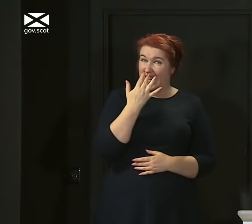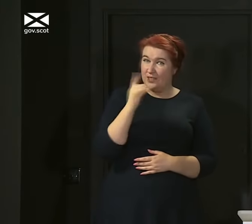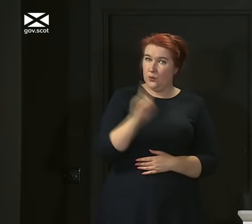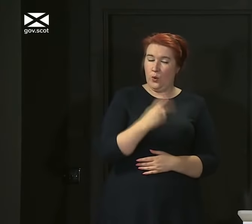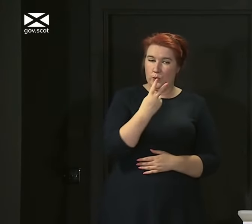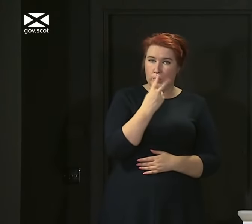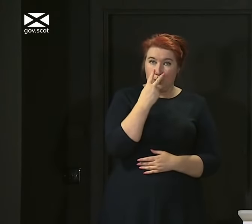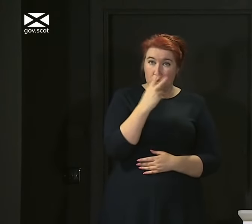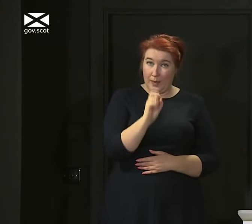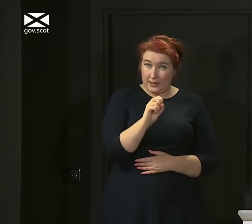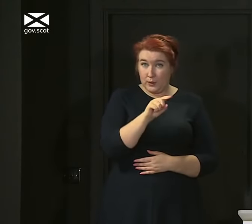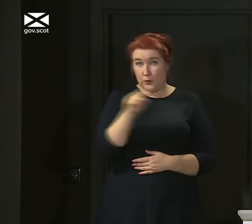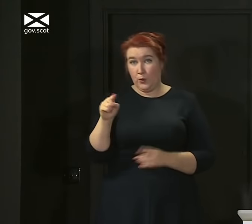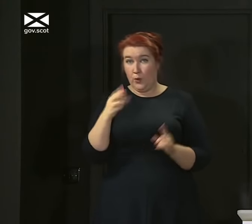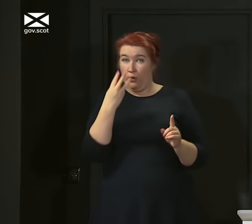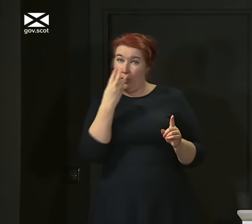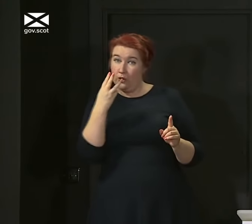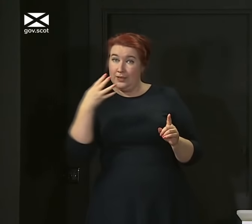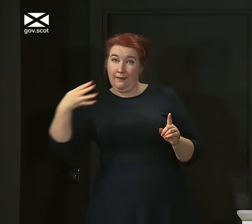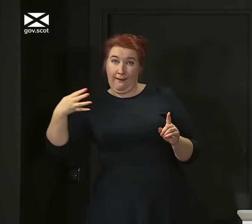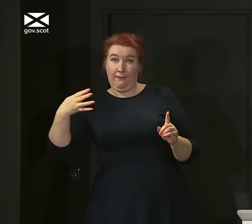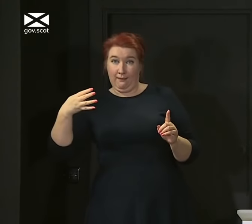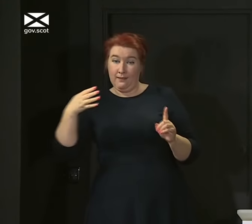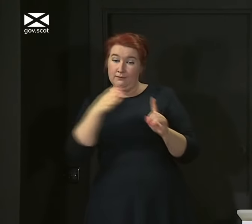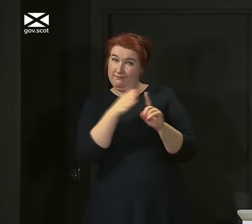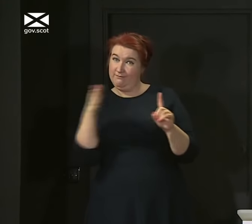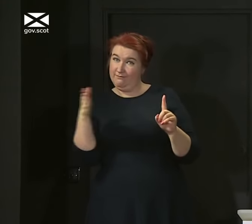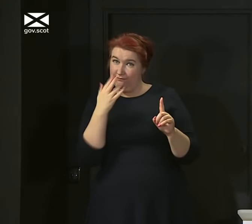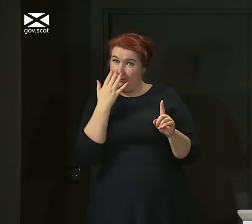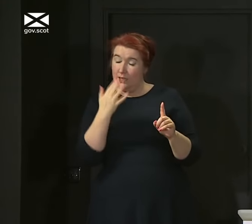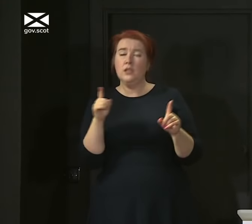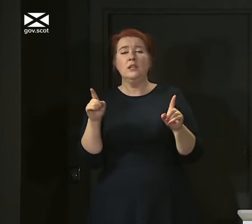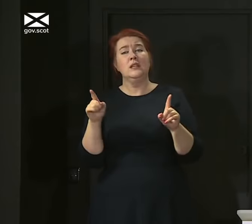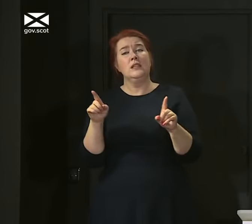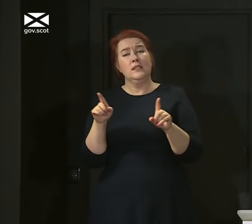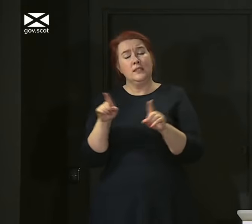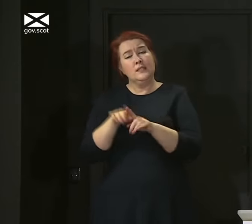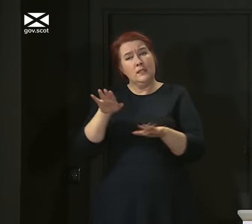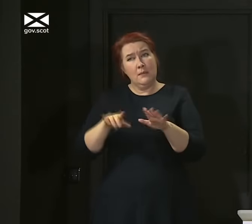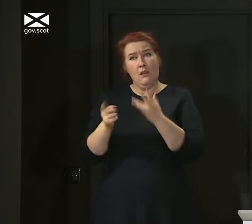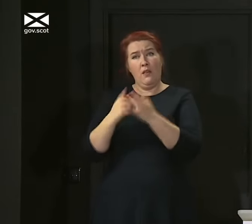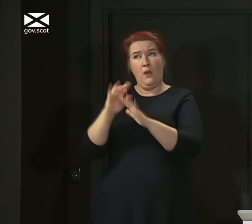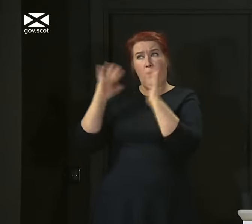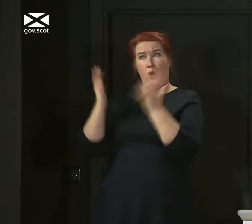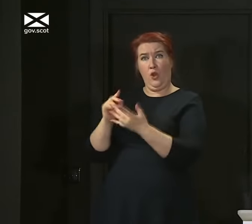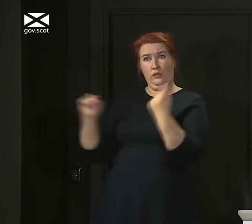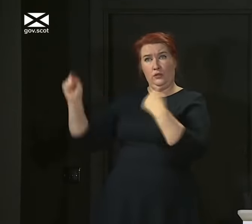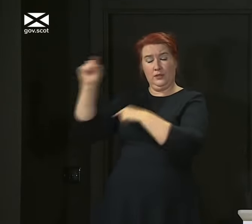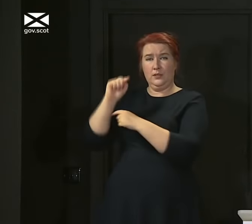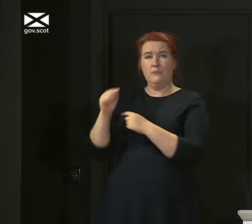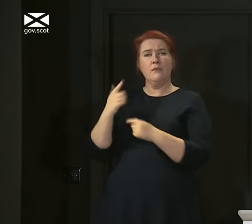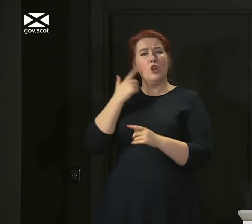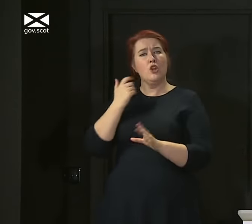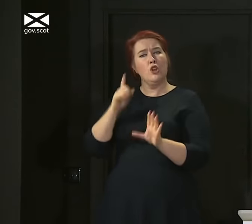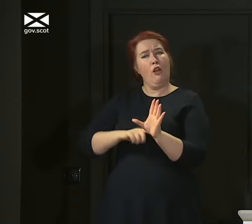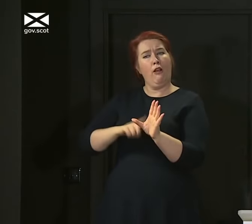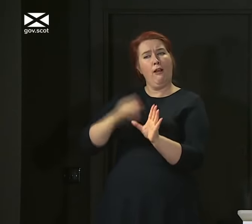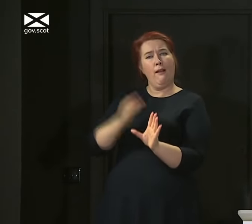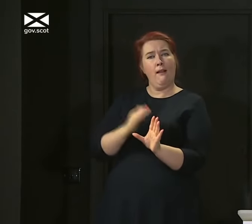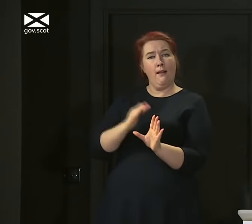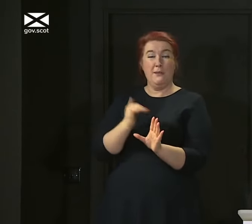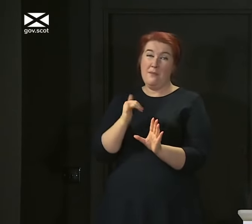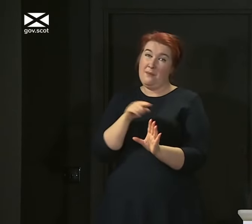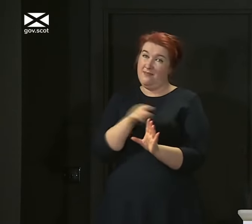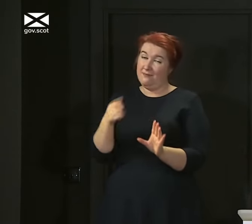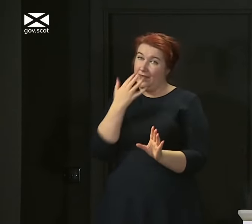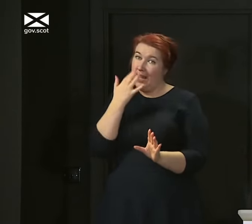age group. That's something we've seen in other parts of the world recently. Younger age groups, perhaps people more likely to go